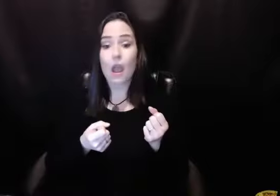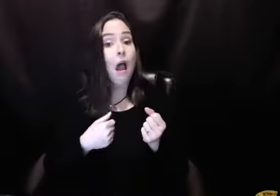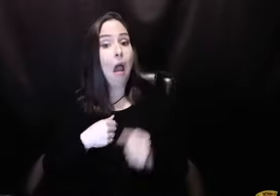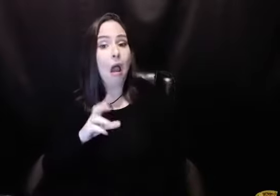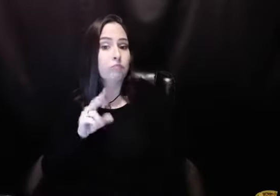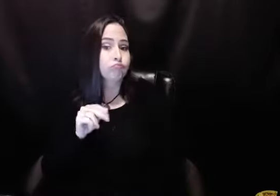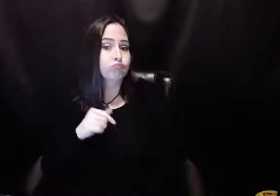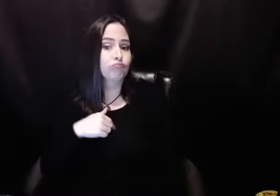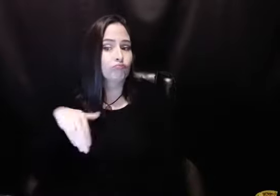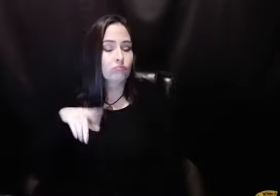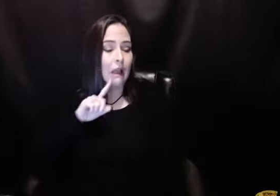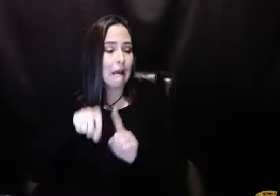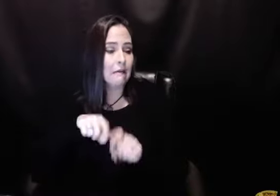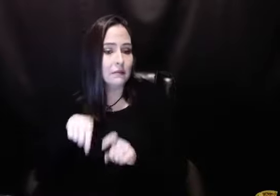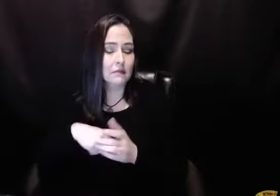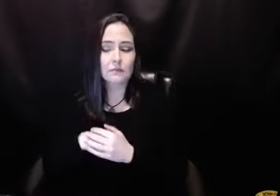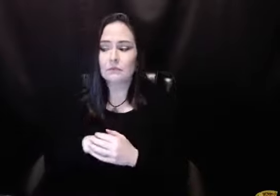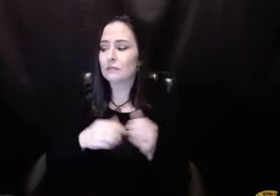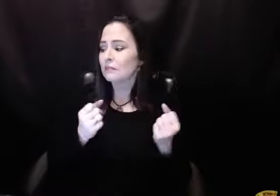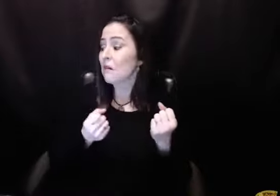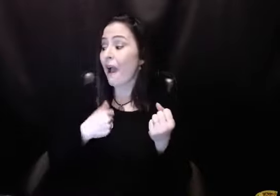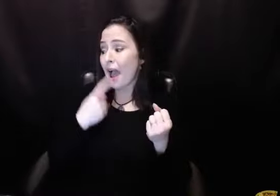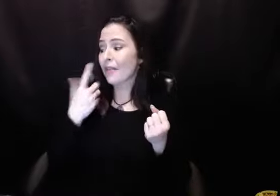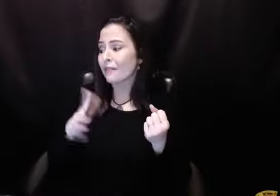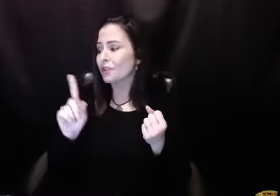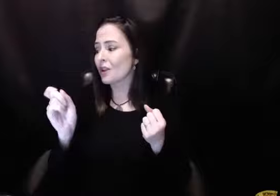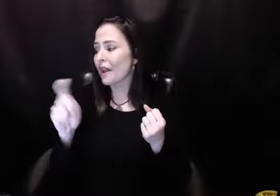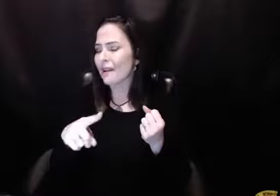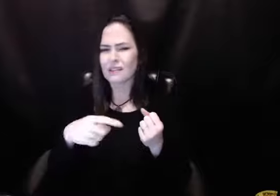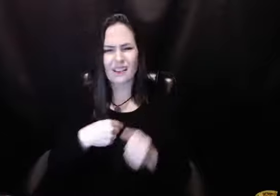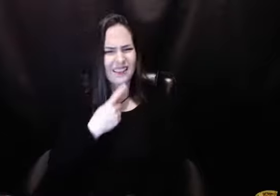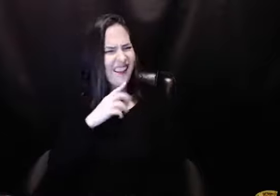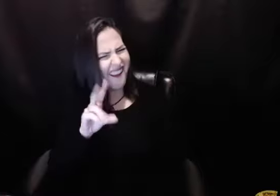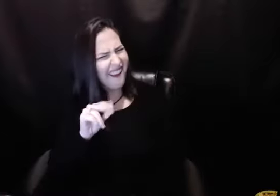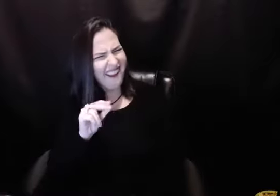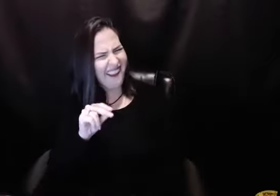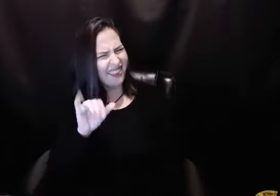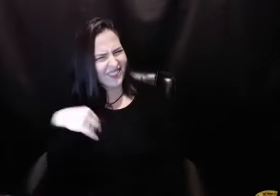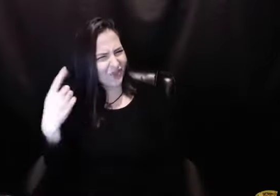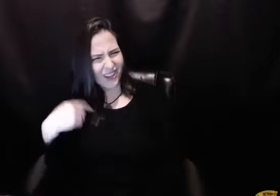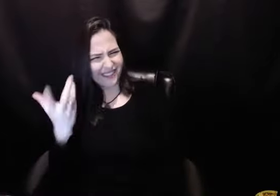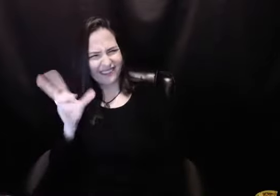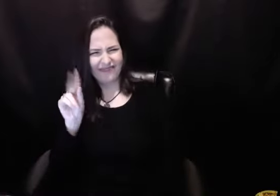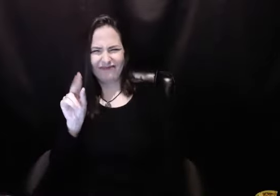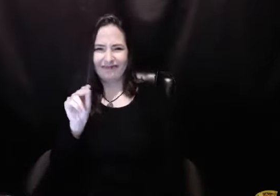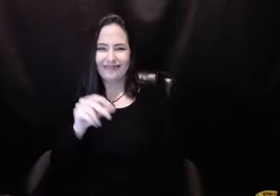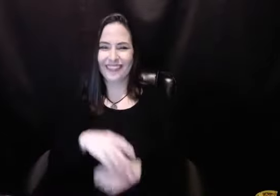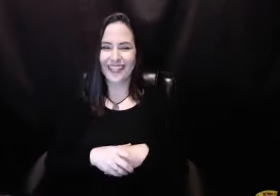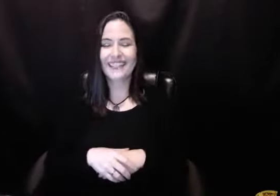car, she says, have you found a sponsor yet? I said, no, I haven't. I've been asking guys. And Mildred says to me, I think you have. And I go, that is